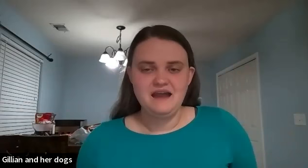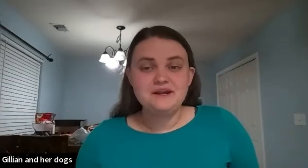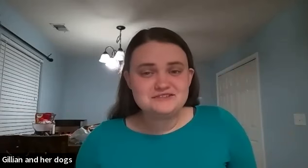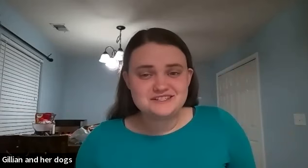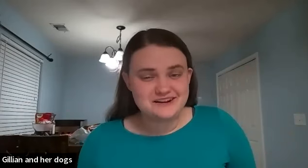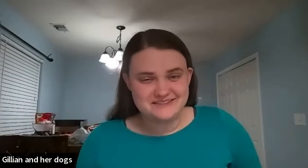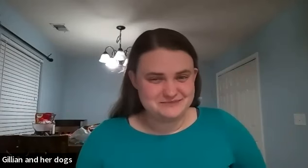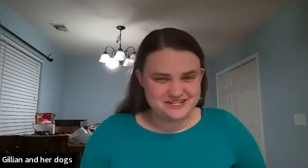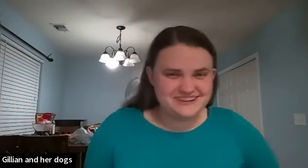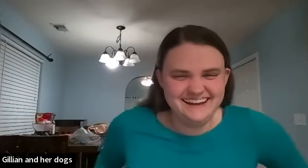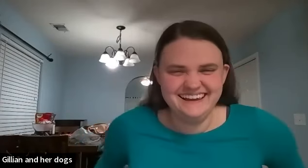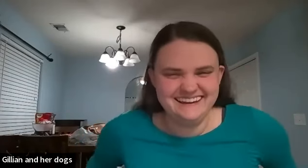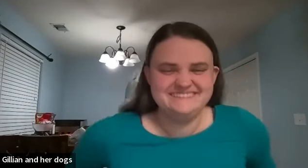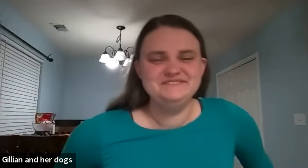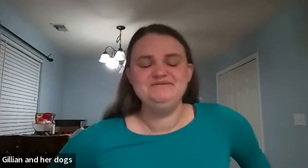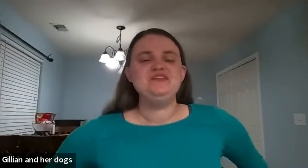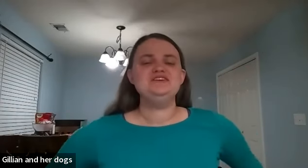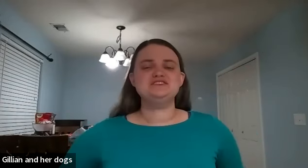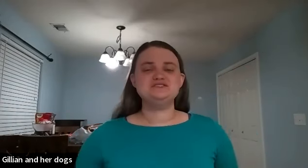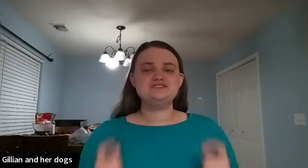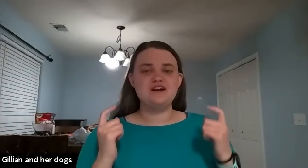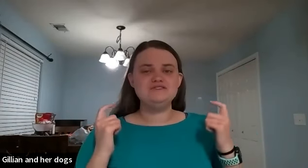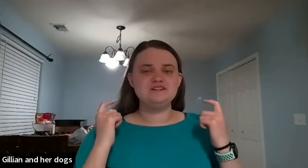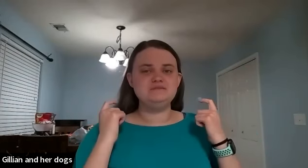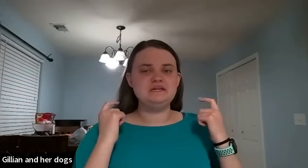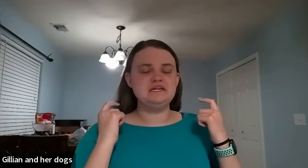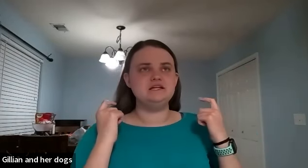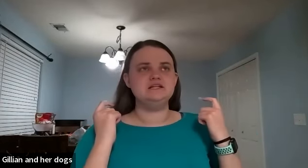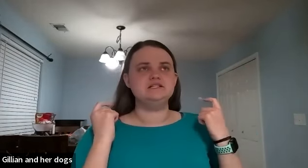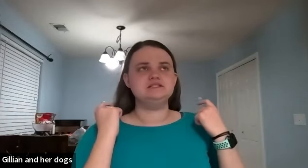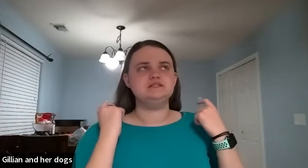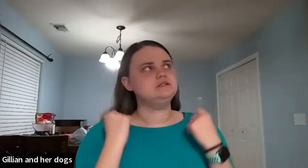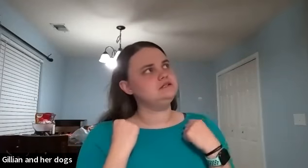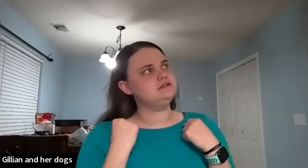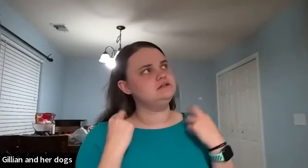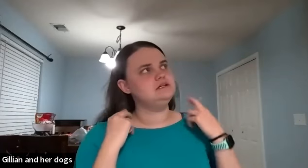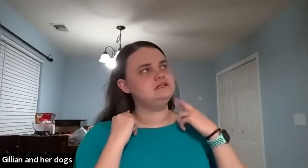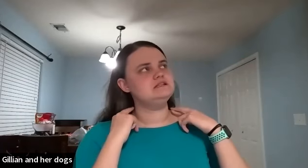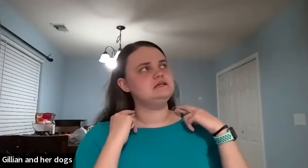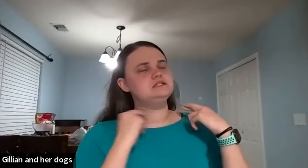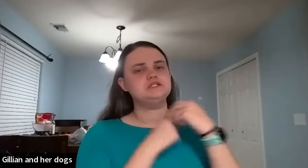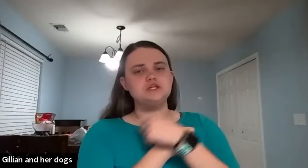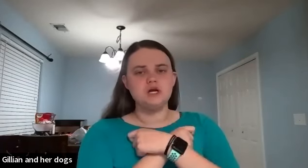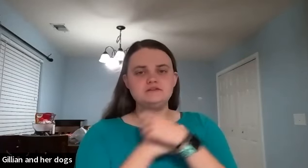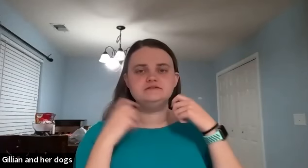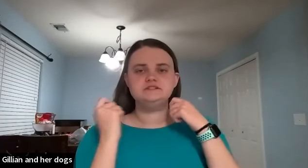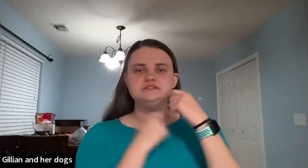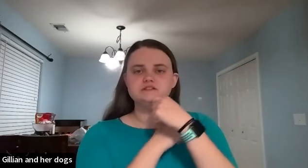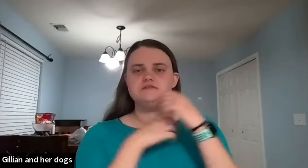i'm not used to talking this much so scarf's gonna be it's like scarf scarf